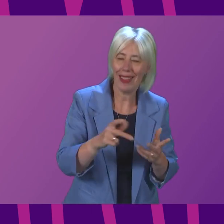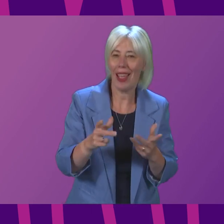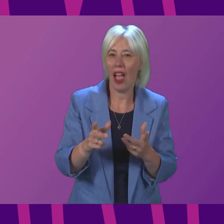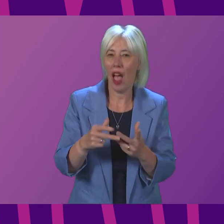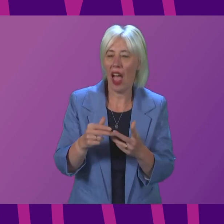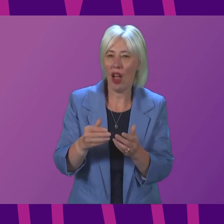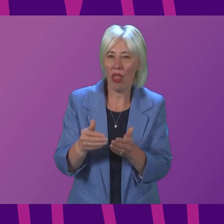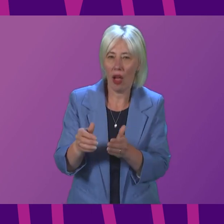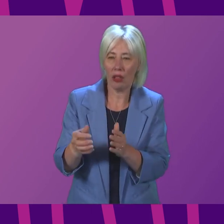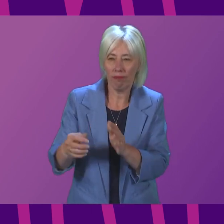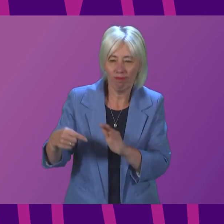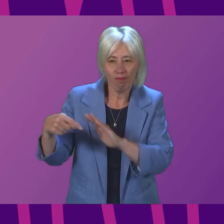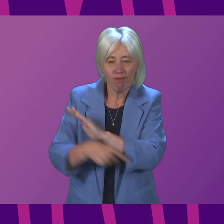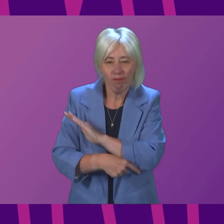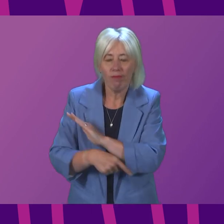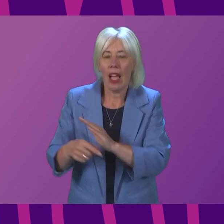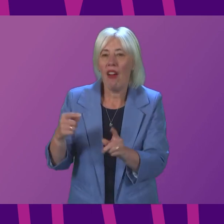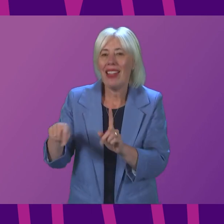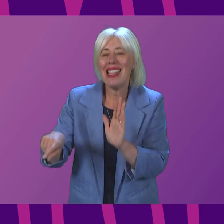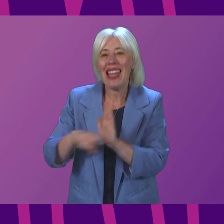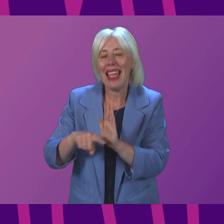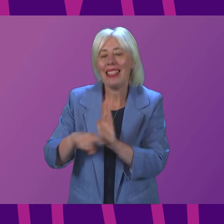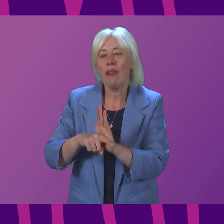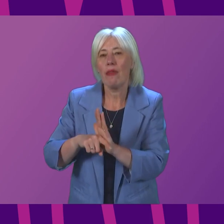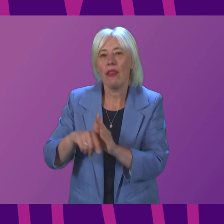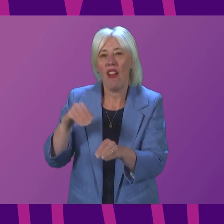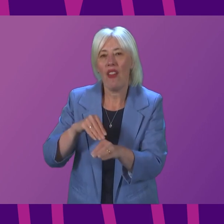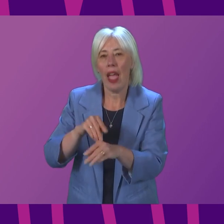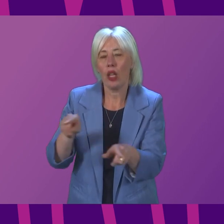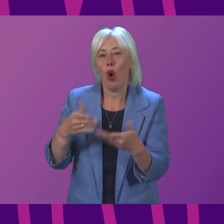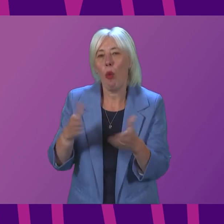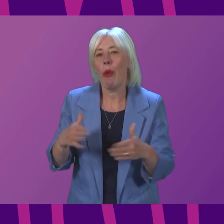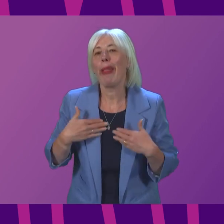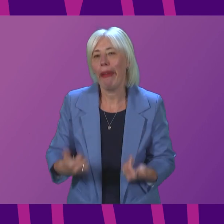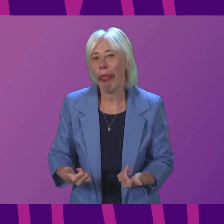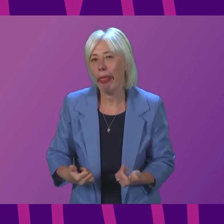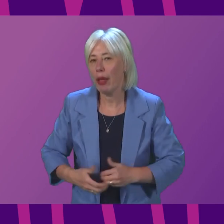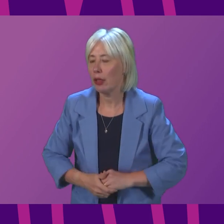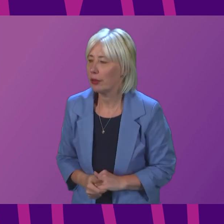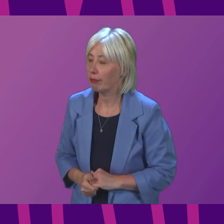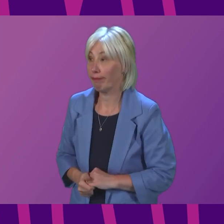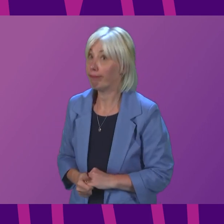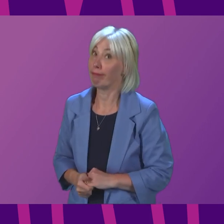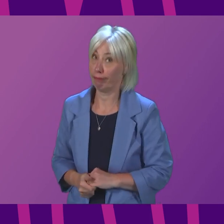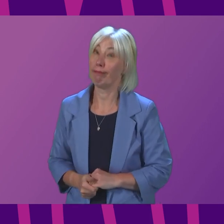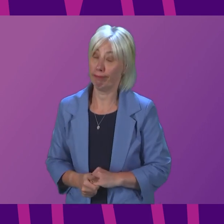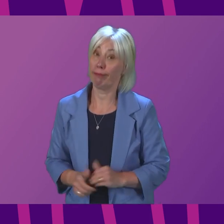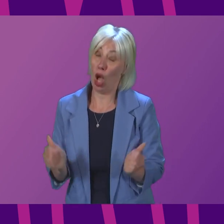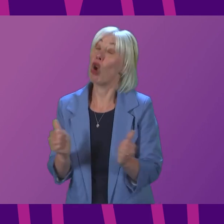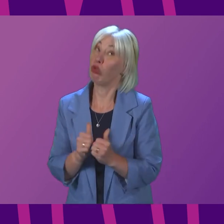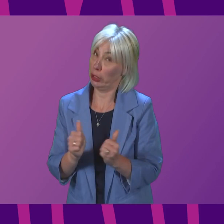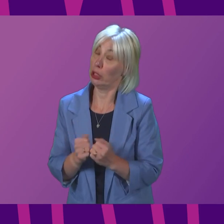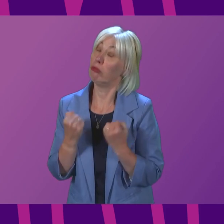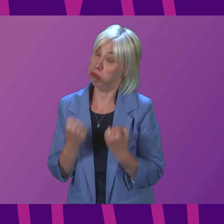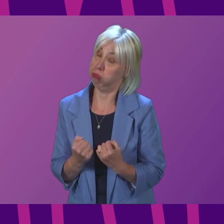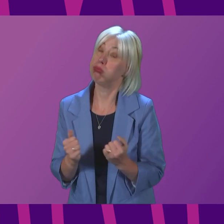have a profoundly negative impact on public health? First Minister. Yes, I agree strongly with that. And I think that is